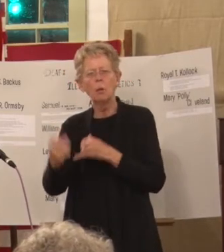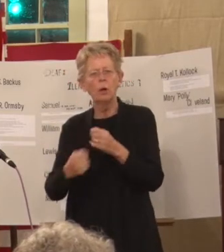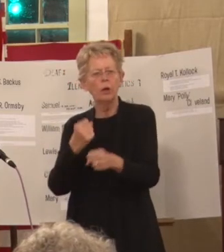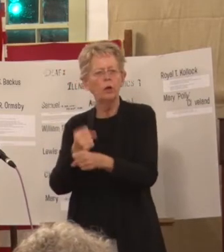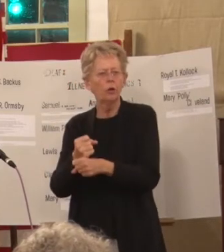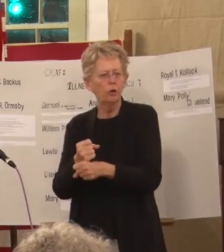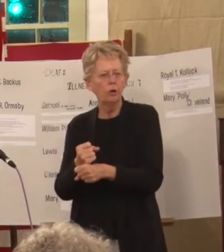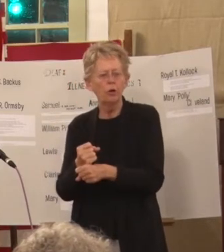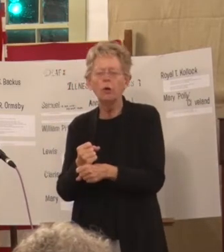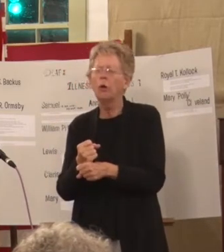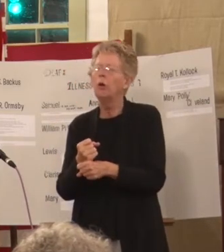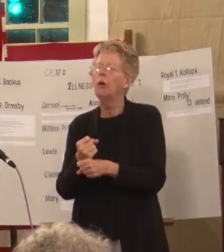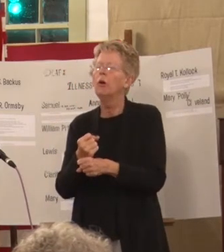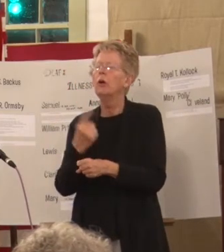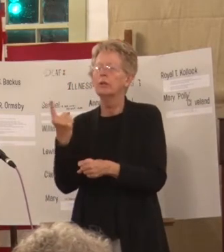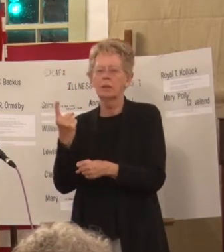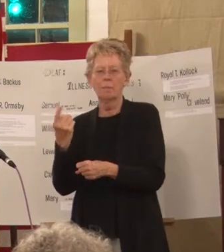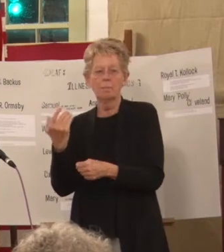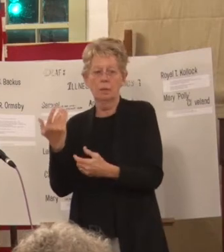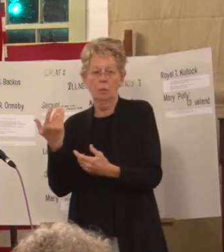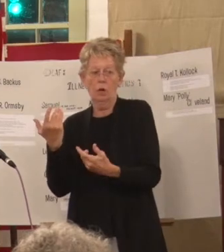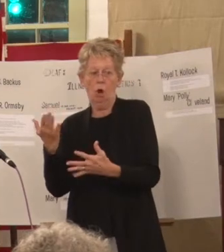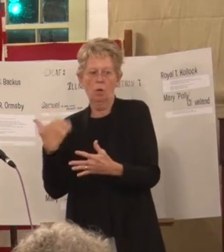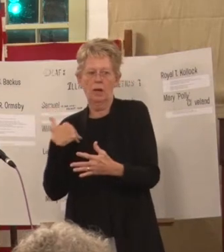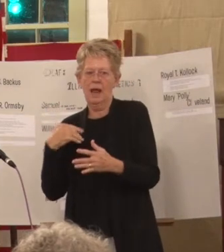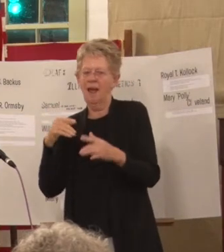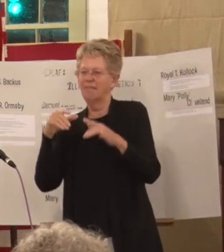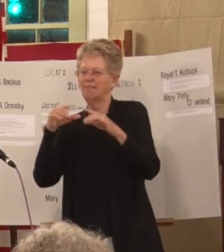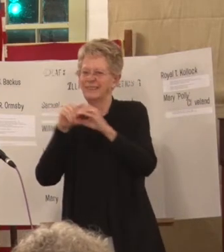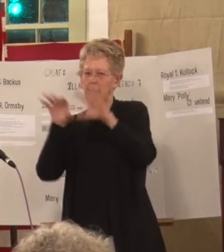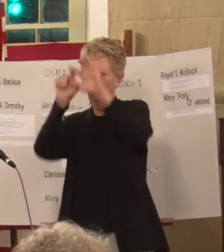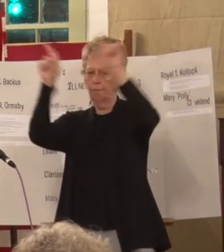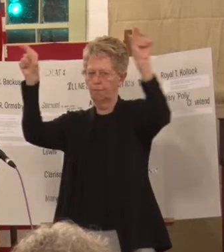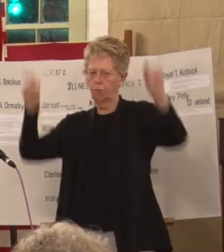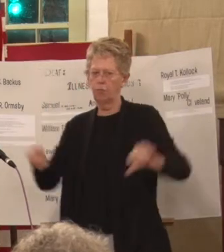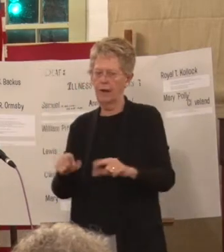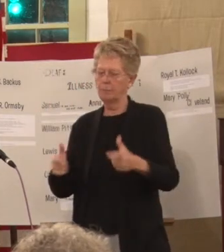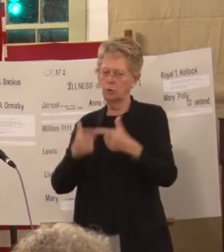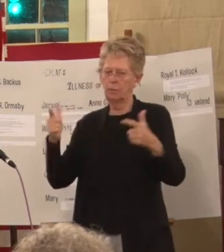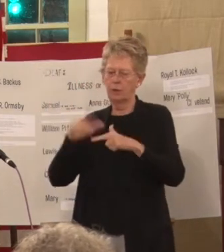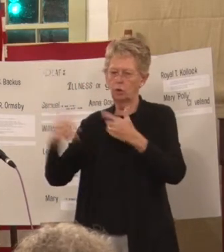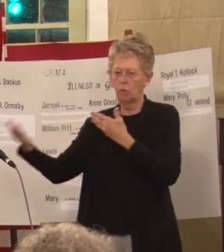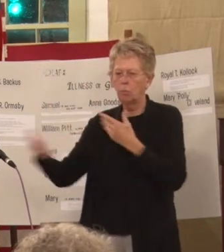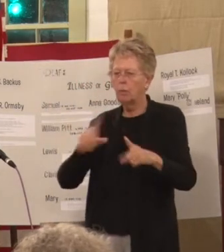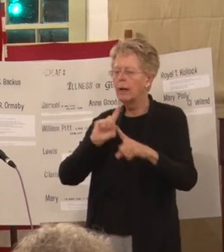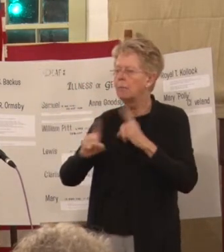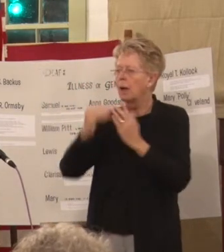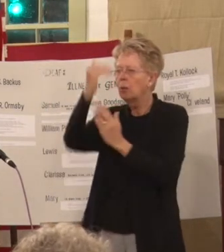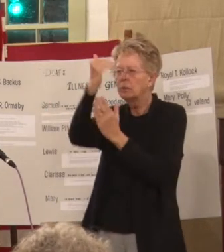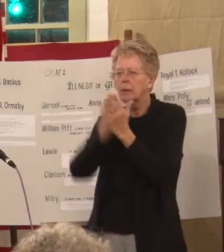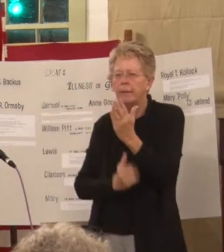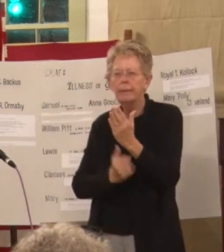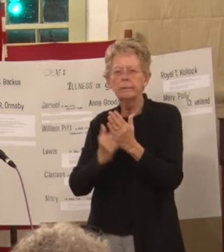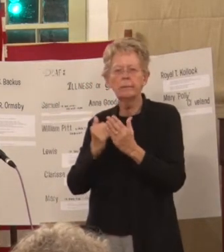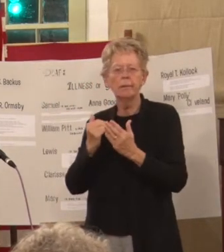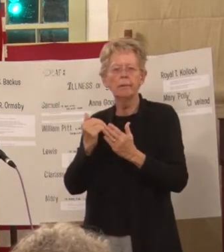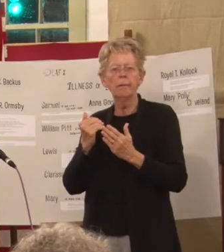One of the things we have framed, and it's too large to bring, but it was a list of what a parent, the clothing